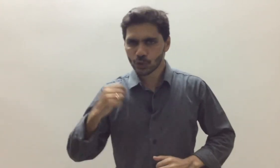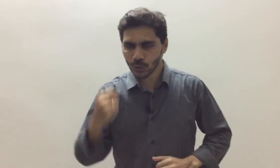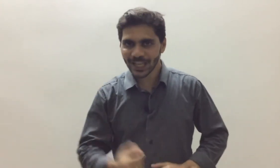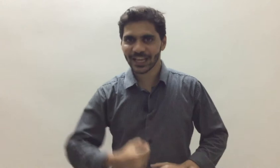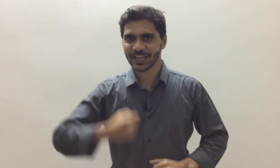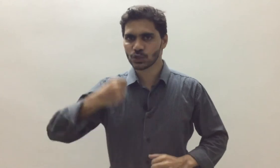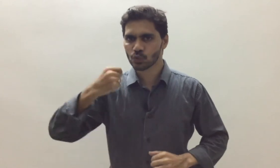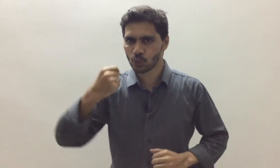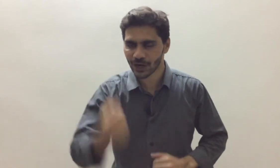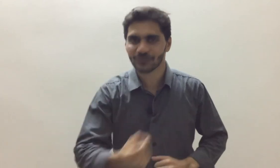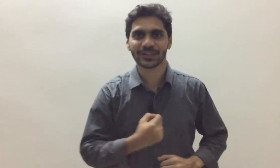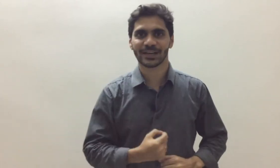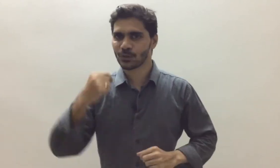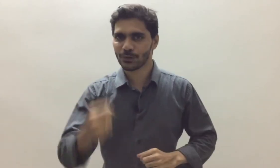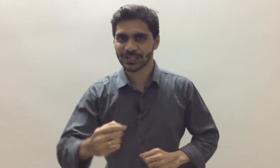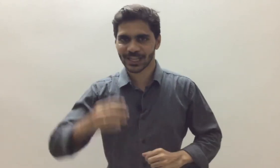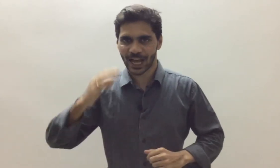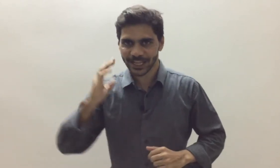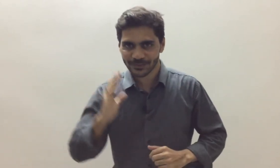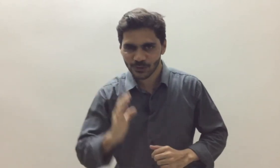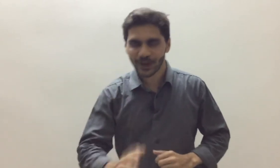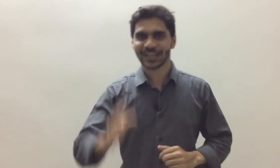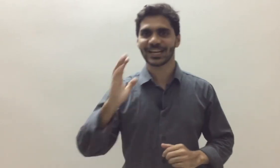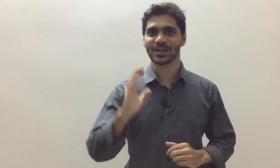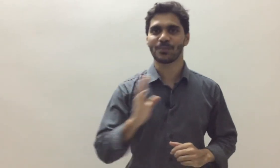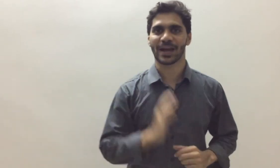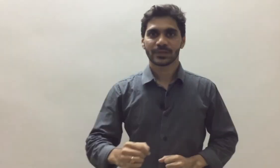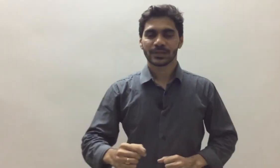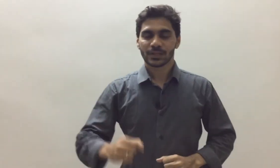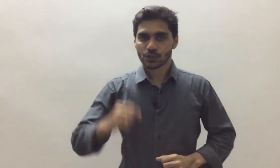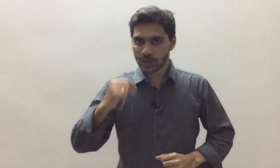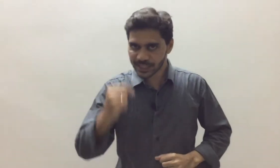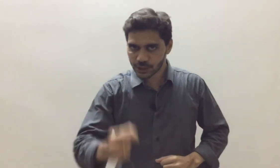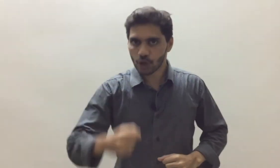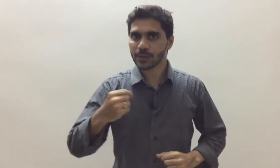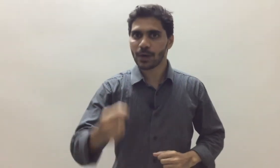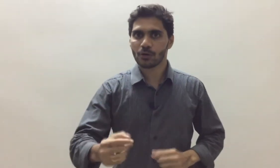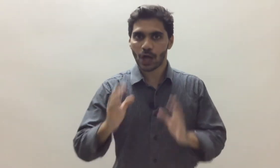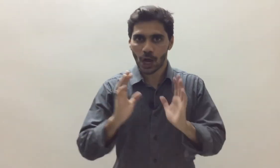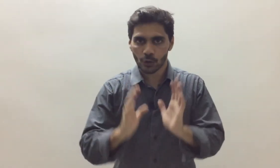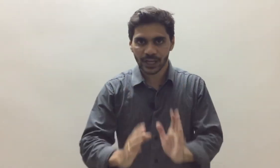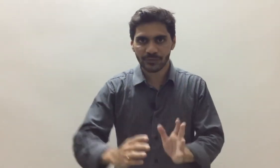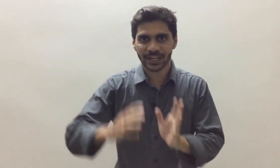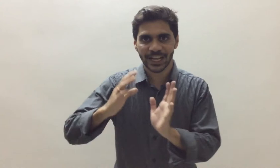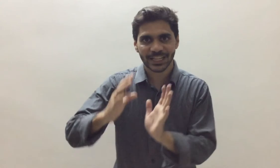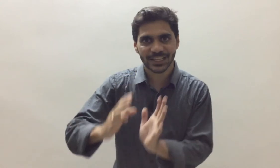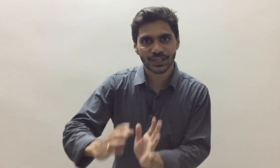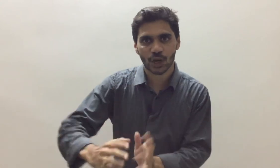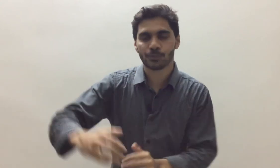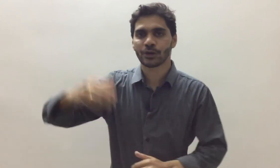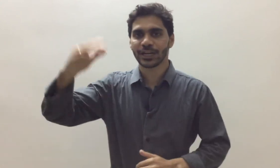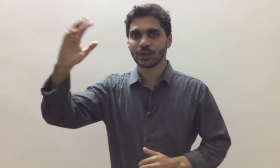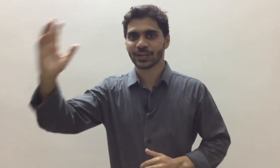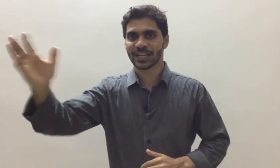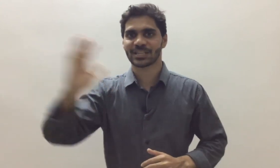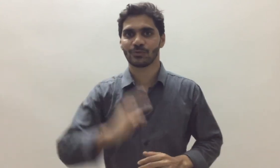Truly, he is one of the person I greatly admire. So let's talk about how can we take this community to the next level.